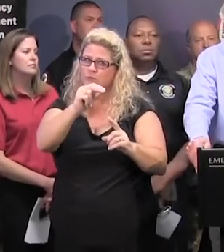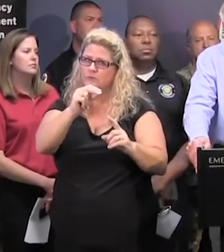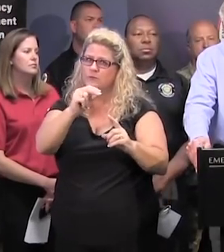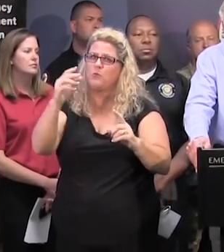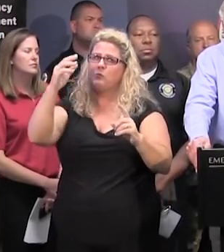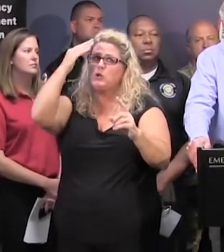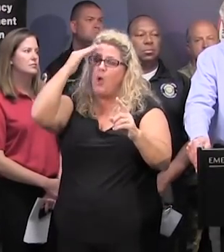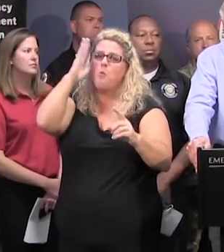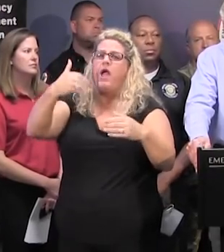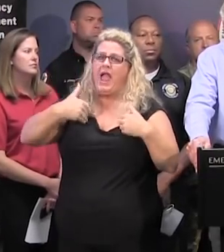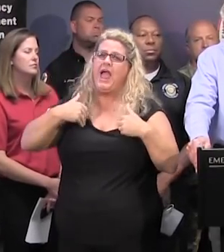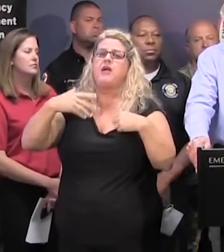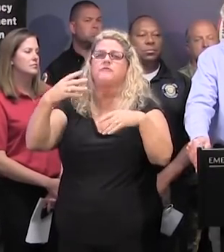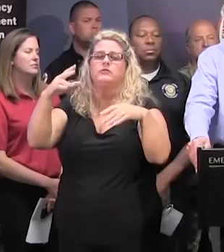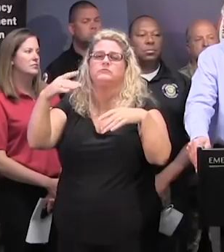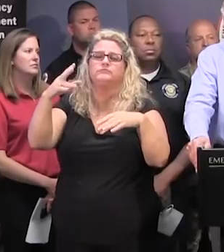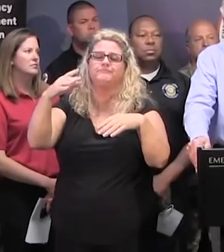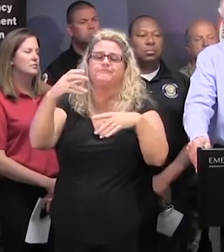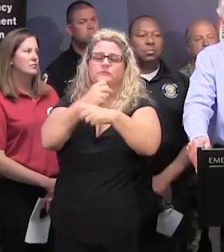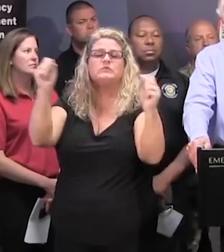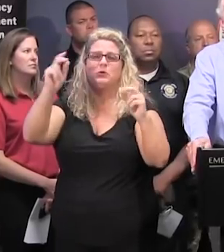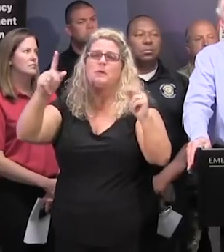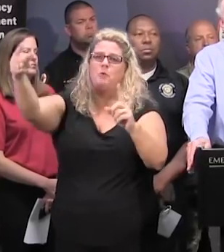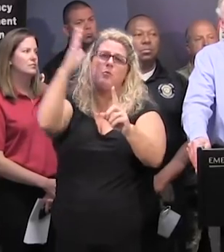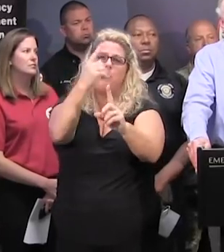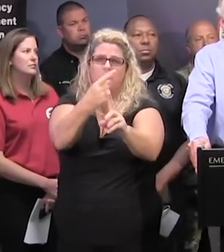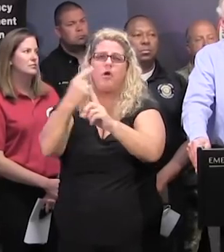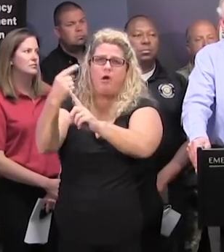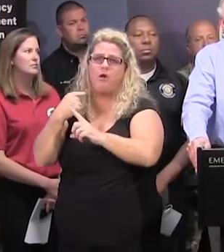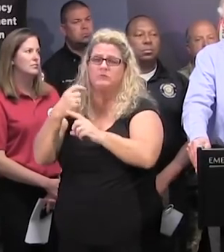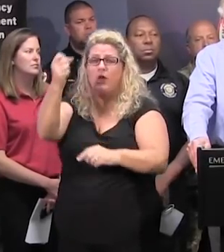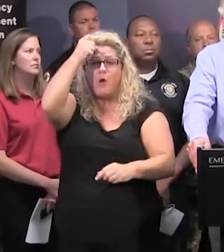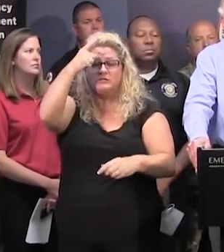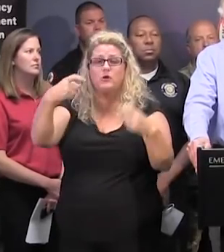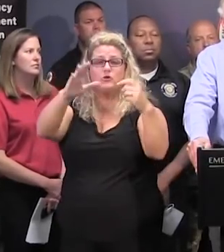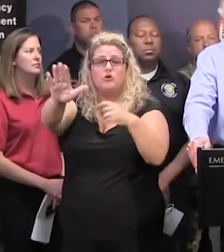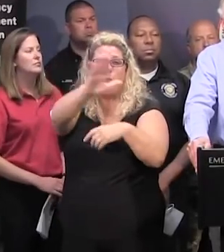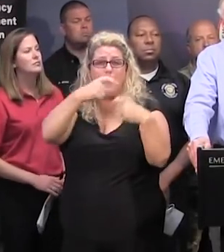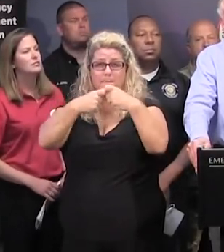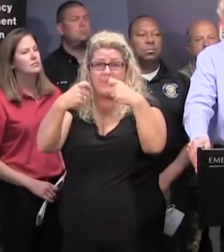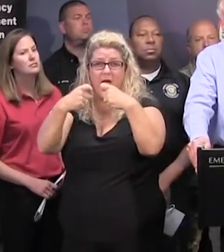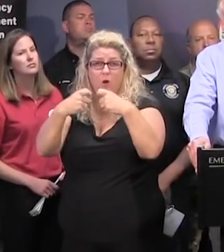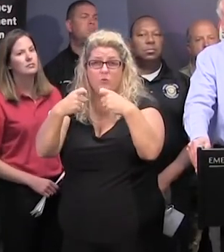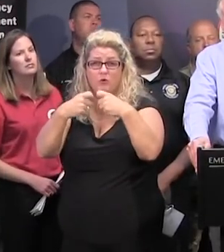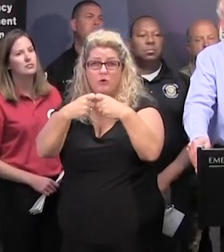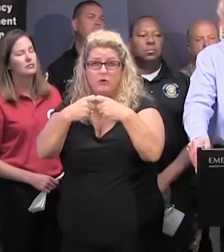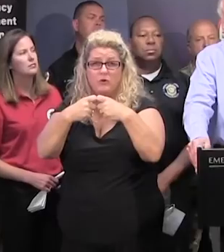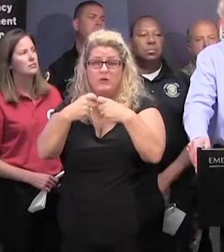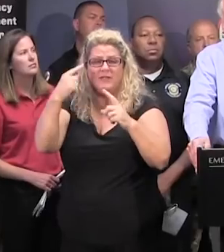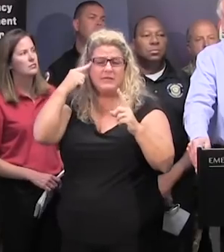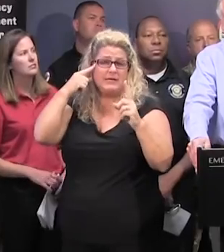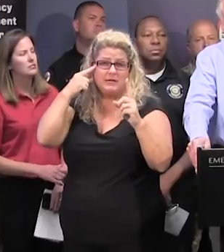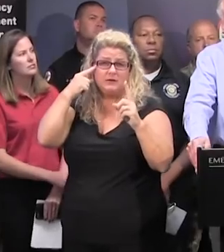mentioned, power will be out for a long time. Think about what you need for power. If you have a cell phone, it's not going to last